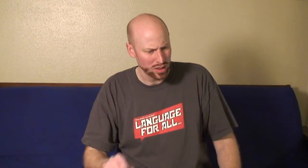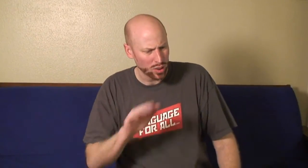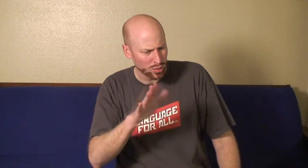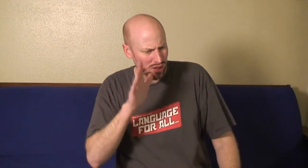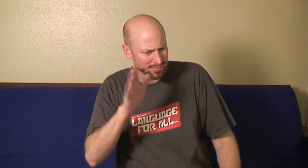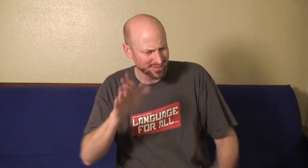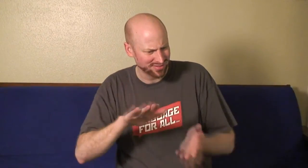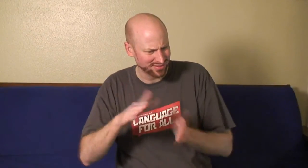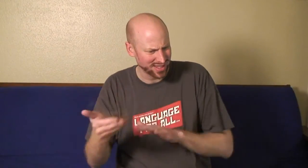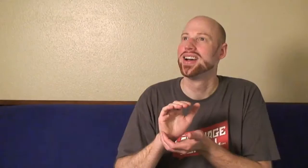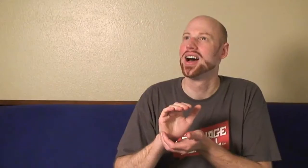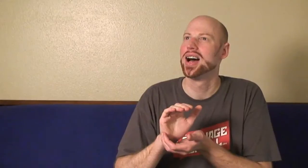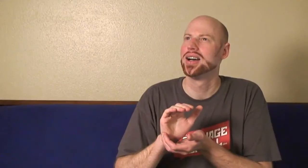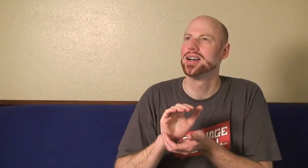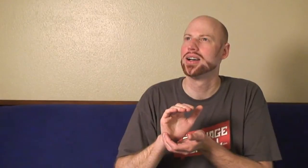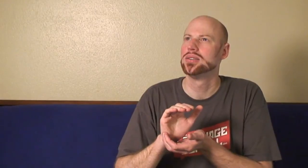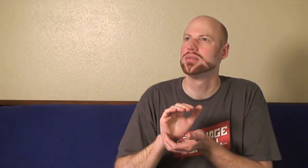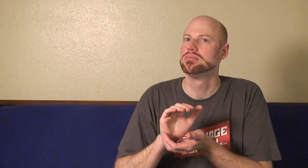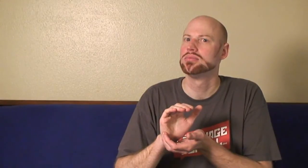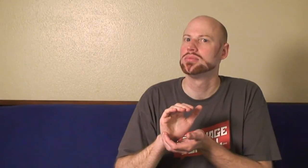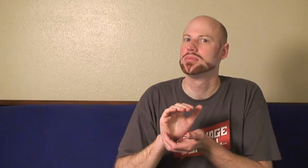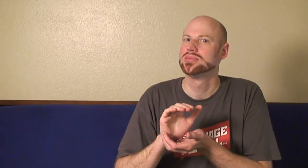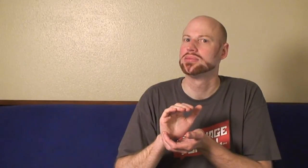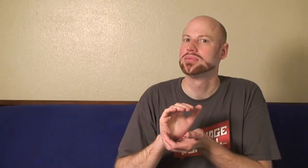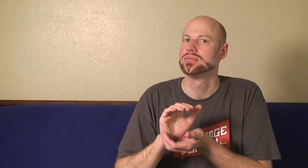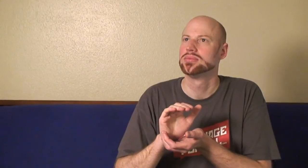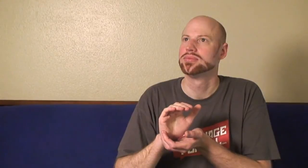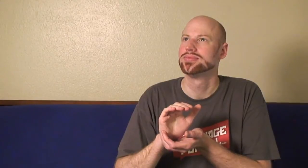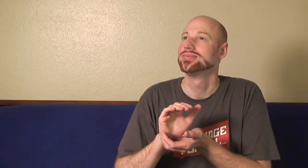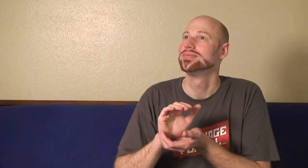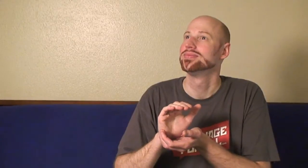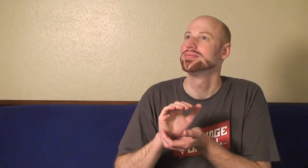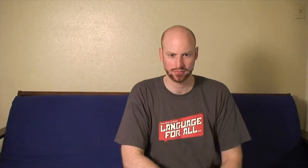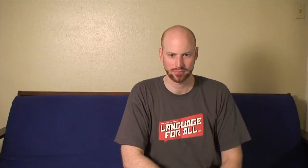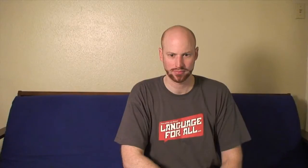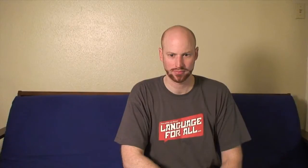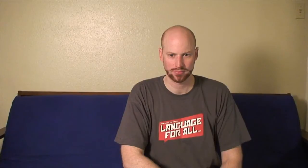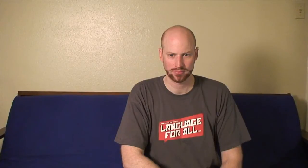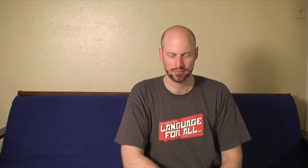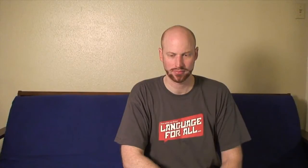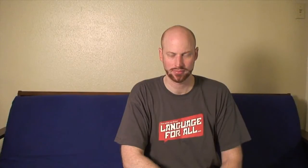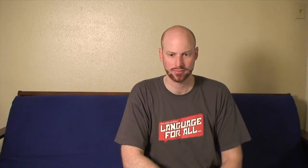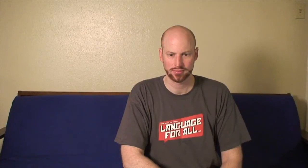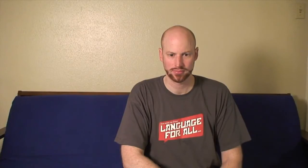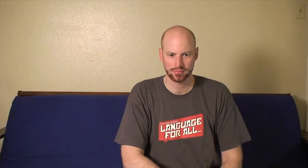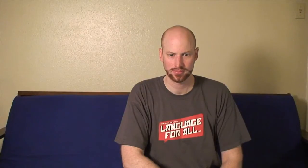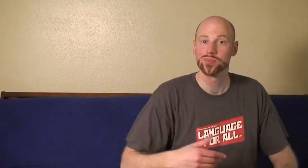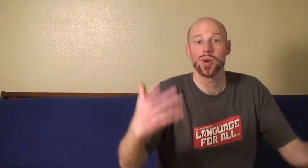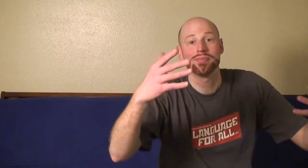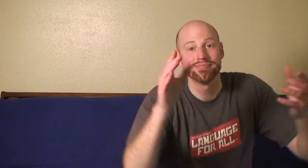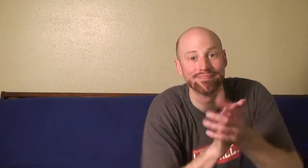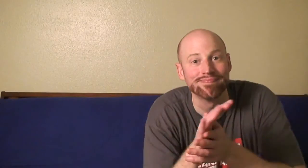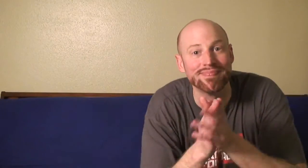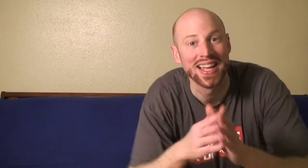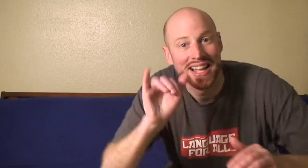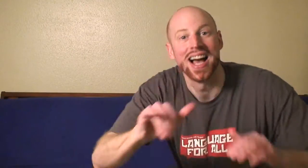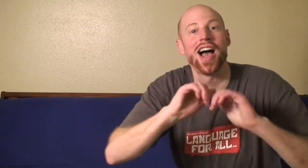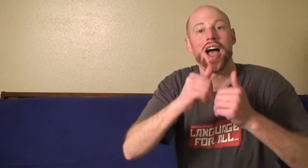your grandmother's dead. Uh, yeah, uh, heh. Hmm. That's weird. Well,